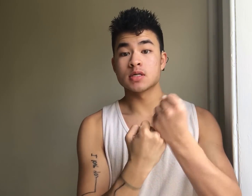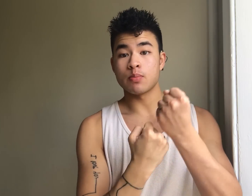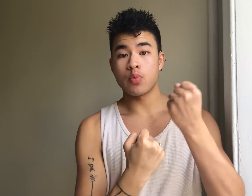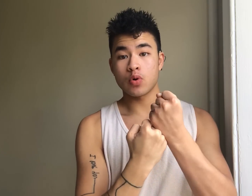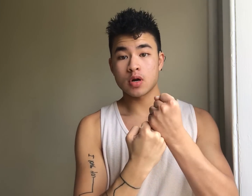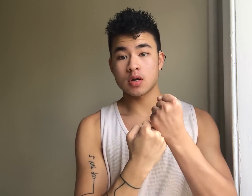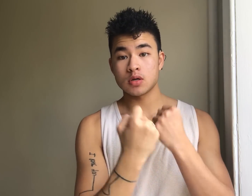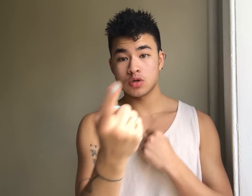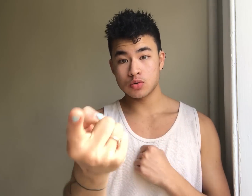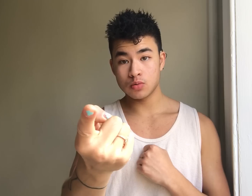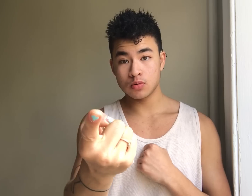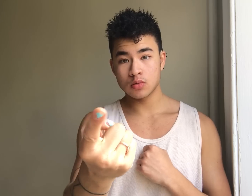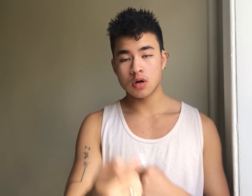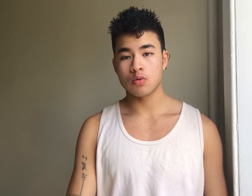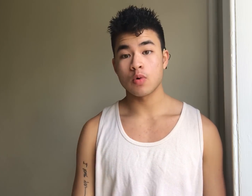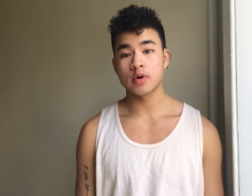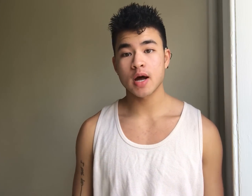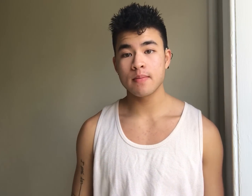support you one more time